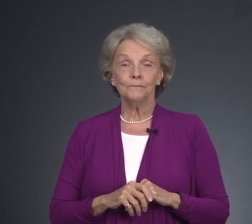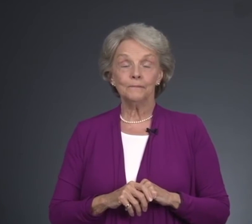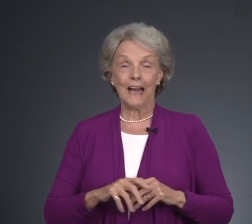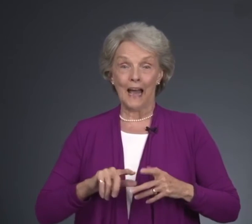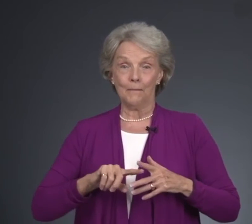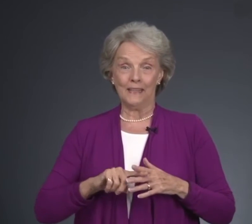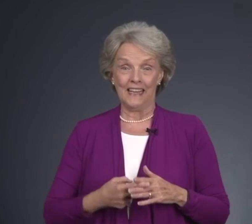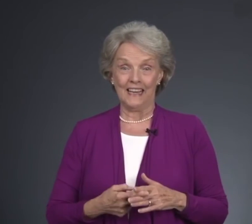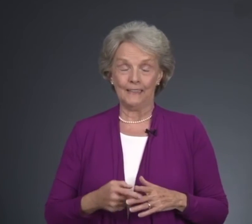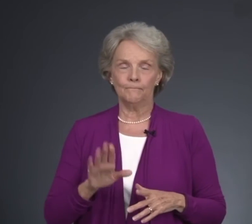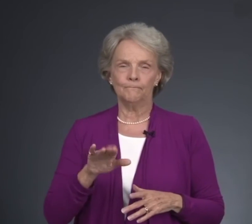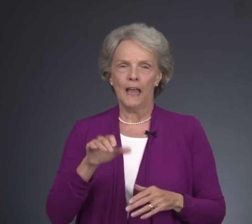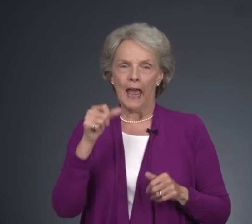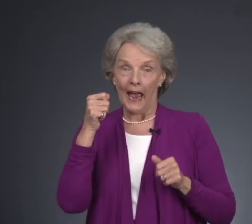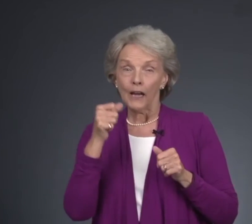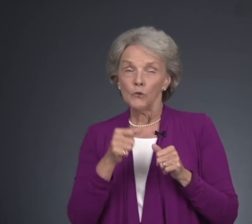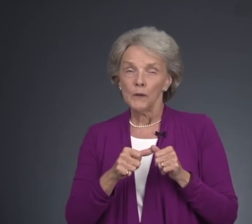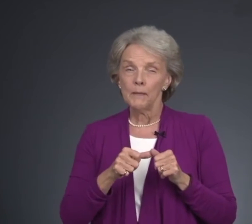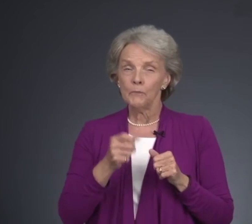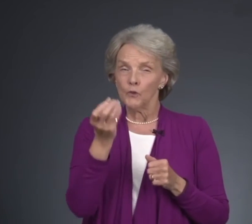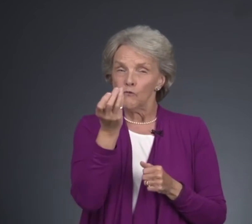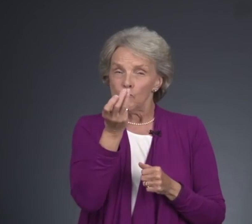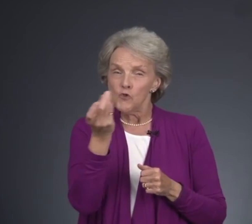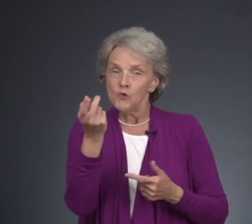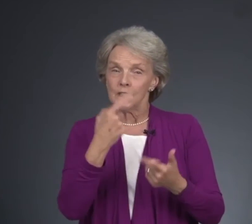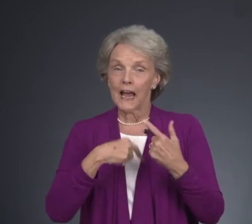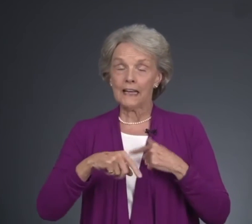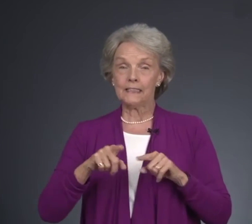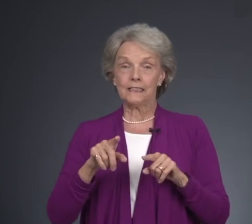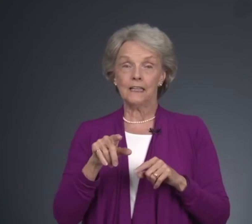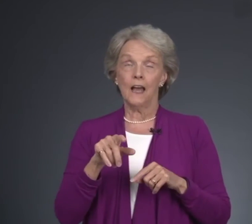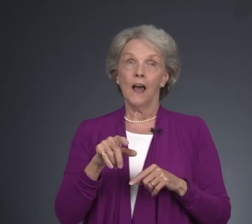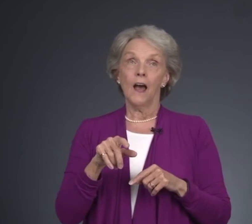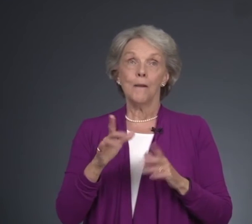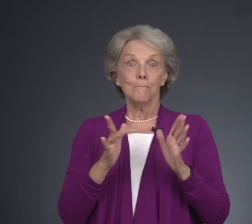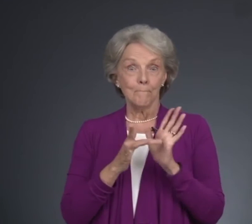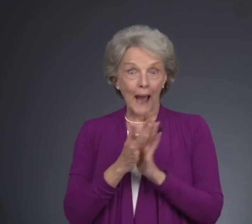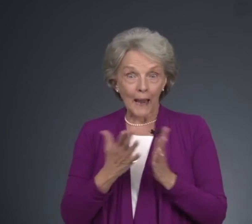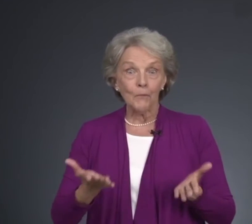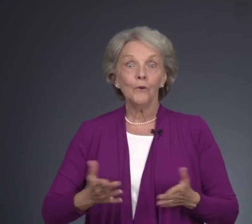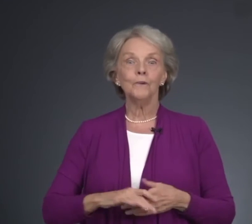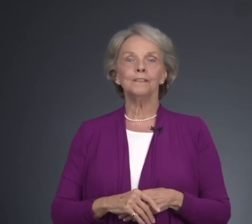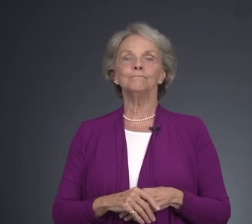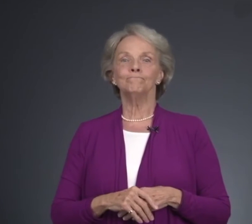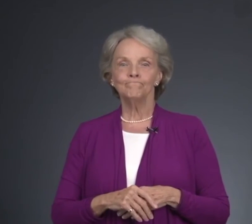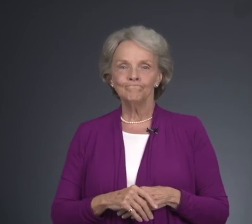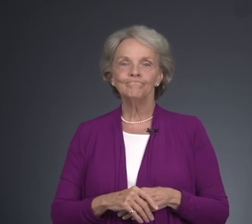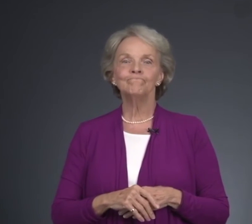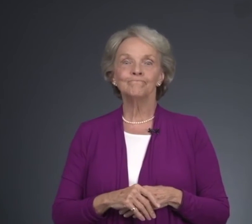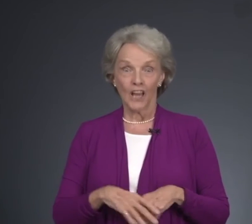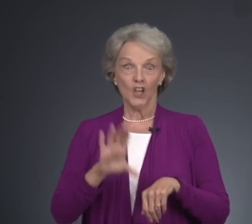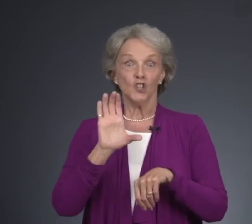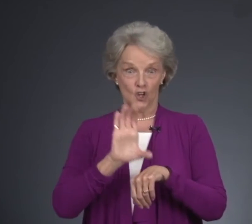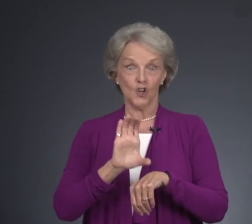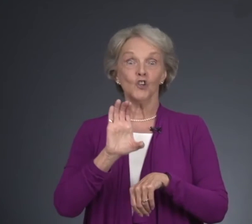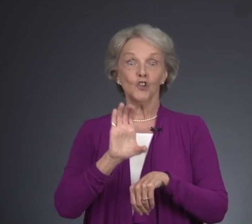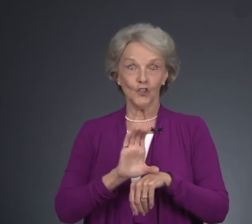I began. I could remember a few signs. Bible. Church.